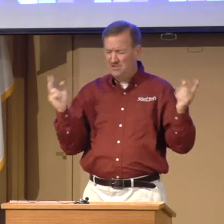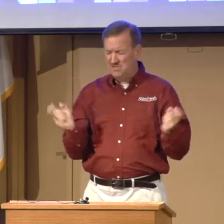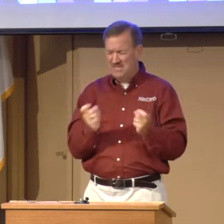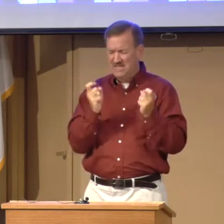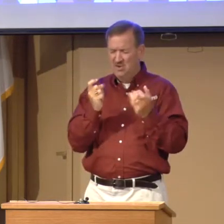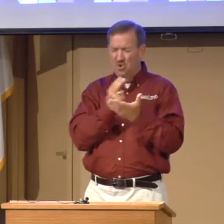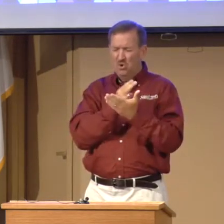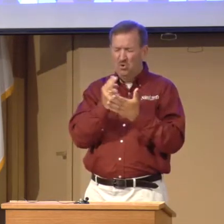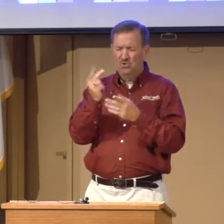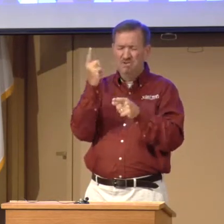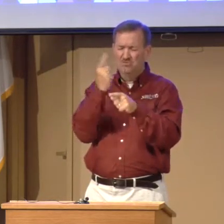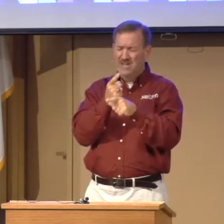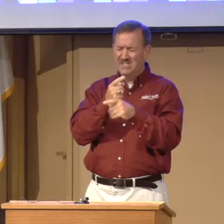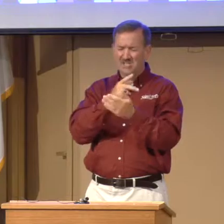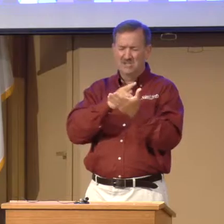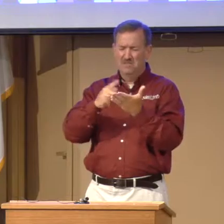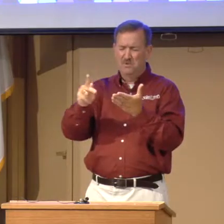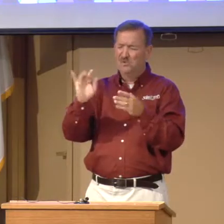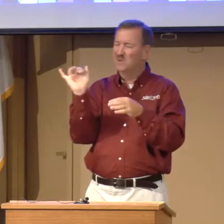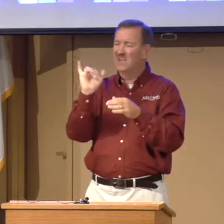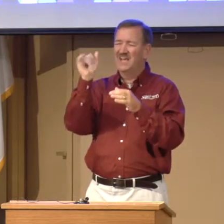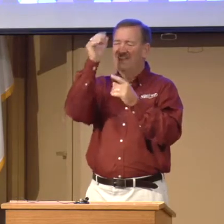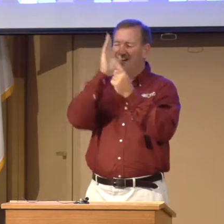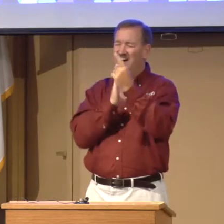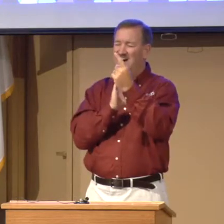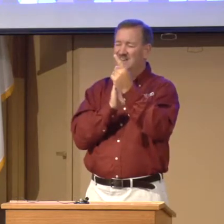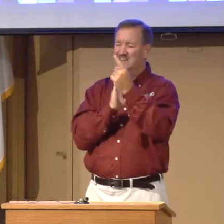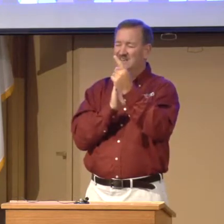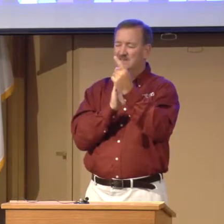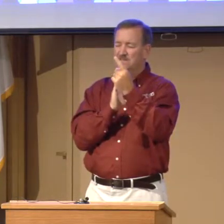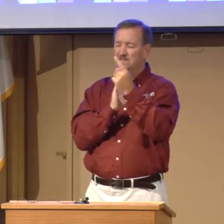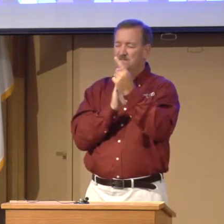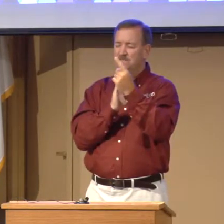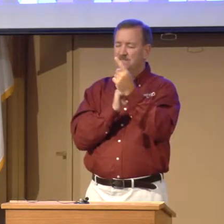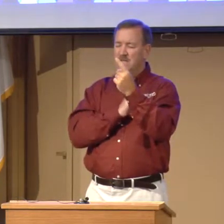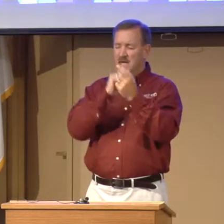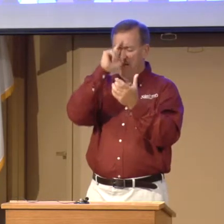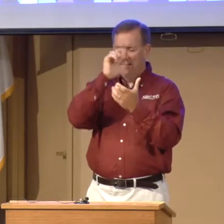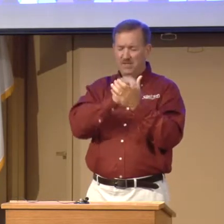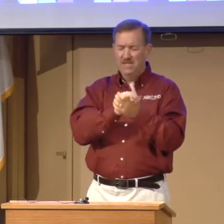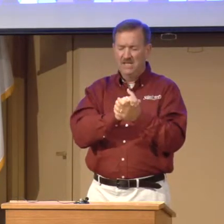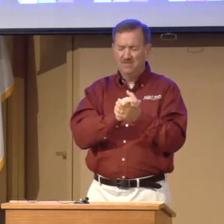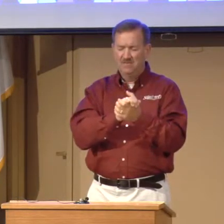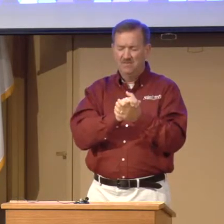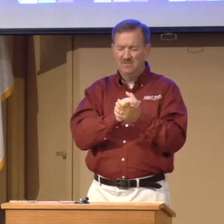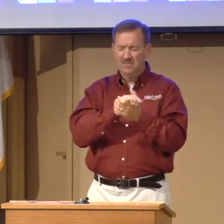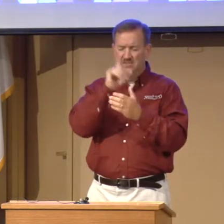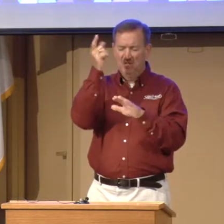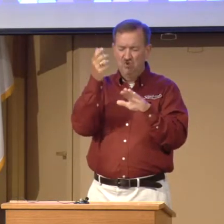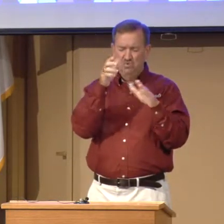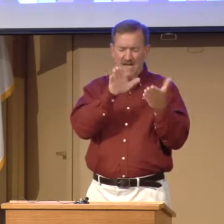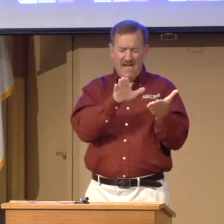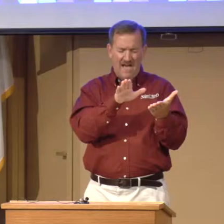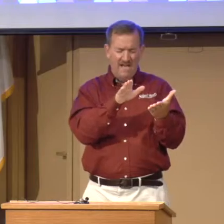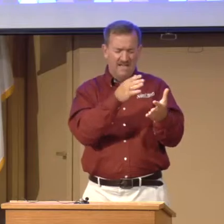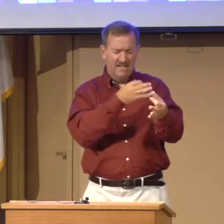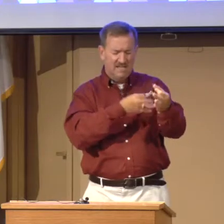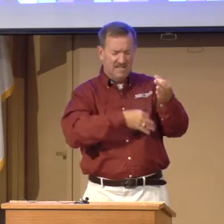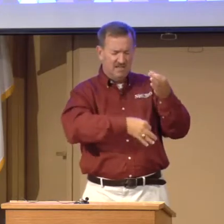sin. Holy, righteous, and pure, like God. And I believe that you died in